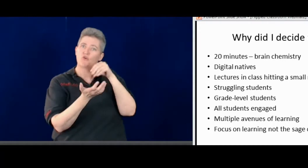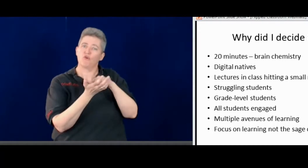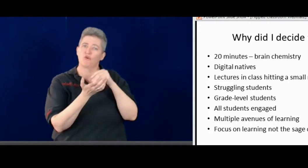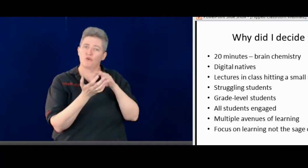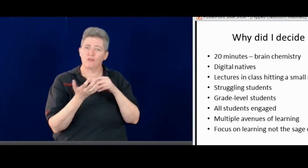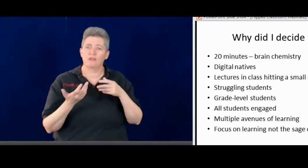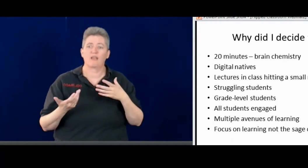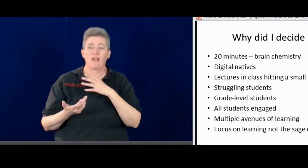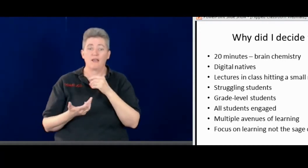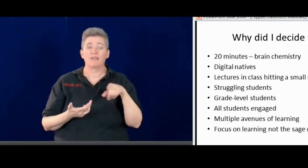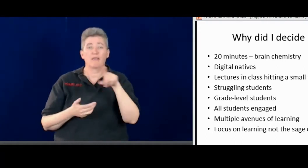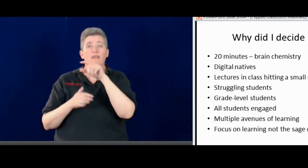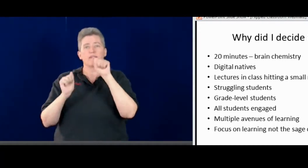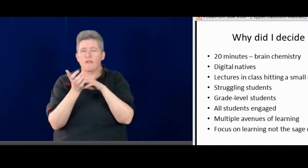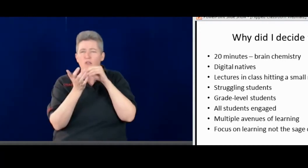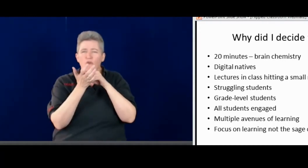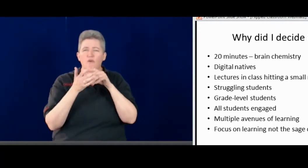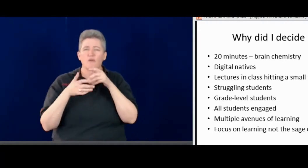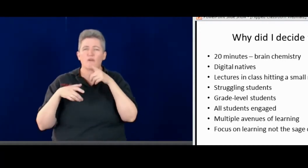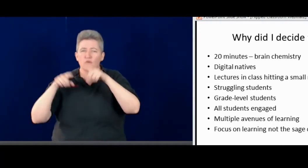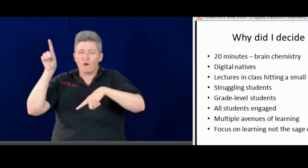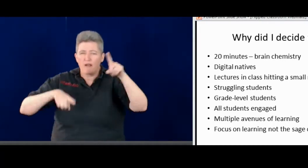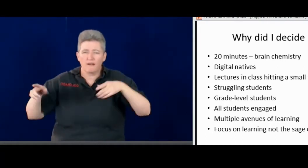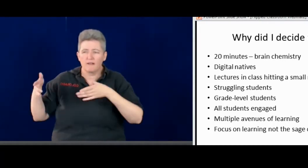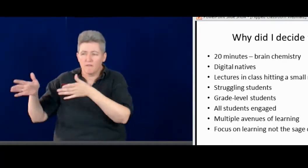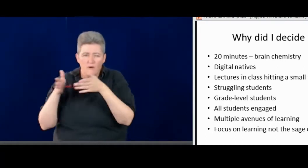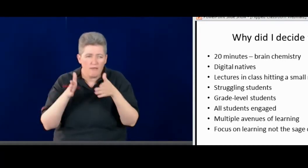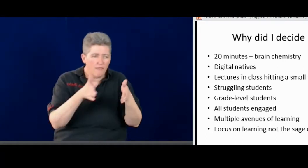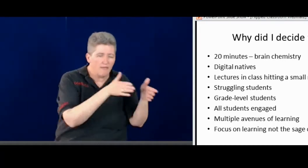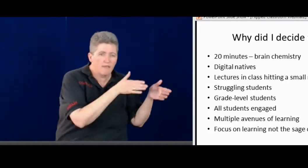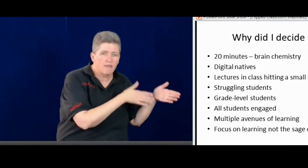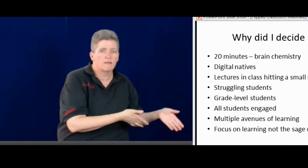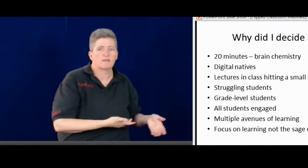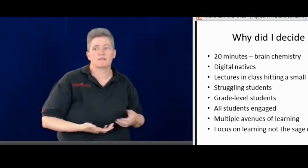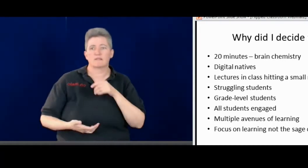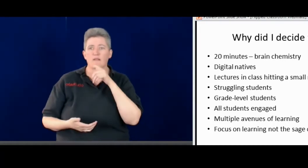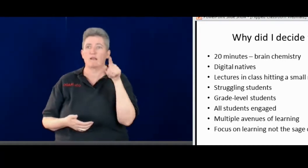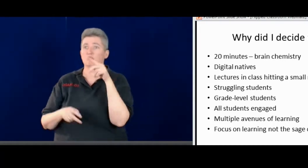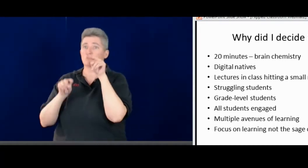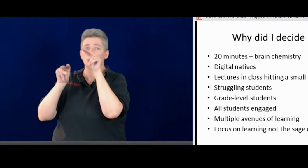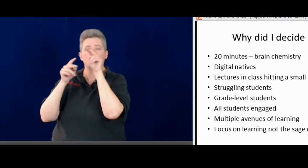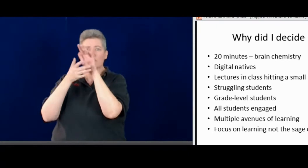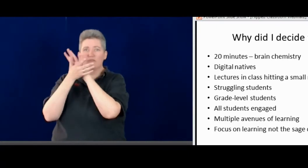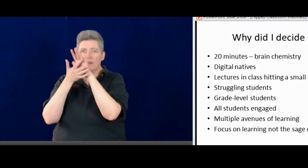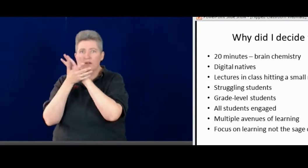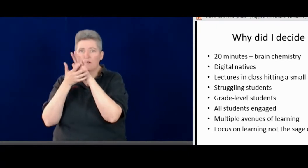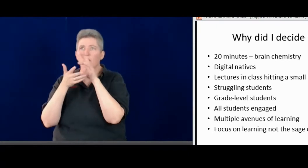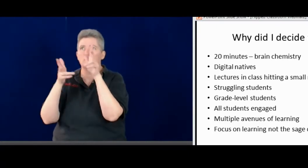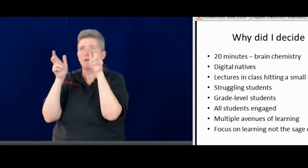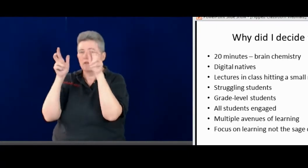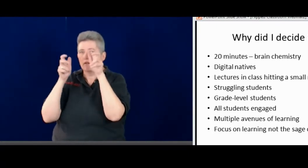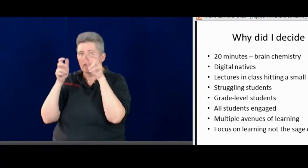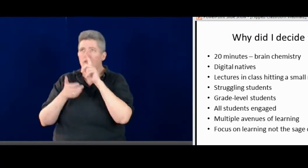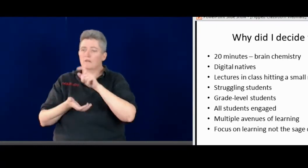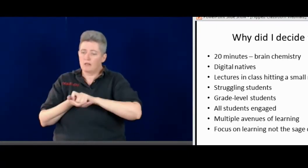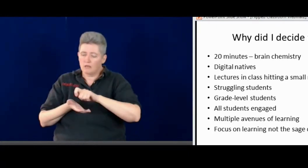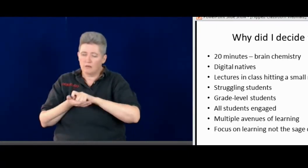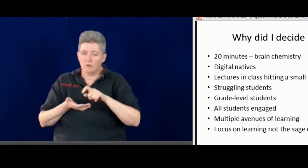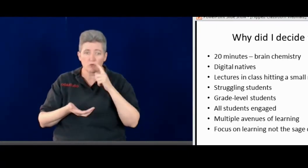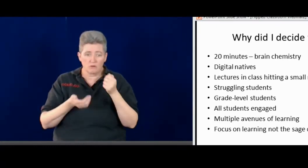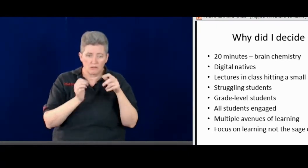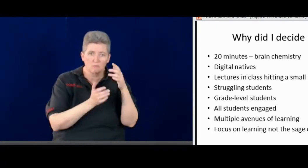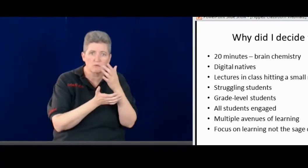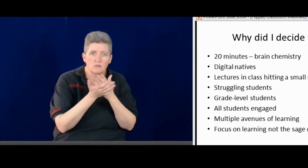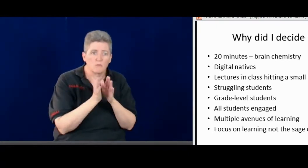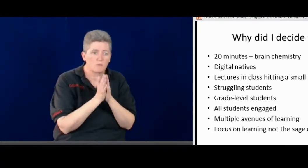students are involved in their own learning. And they can learn in a variety of different ways. Not just watching a film.